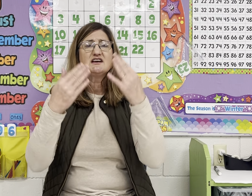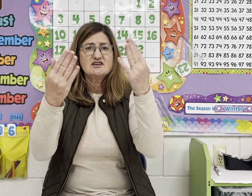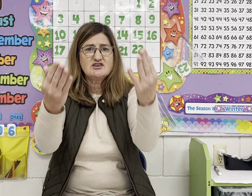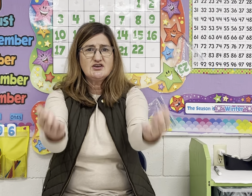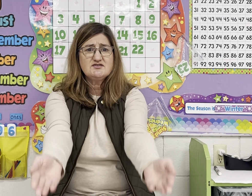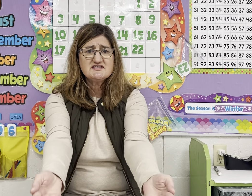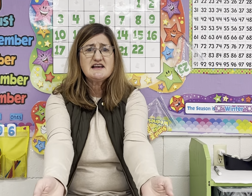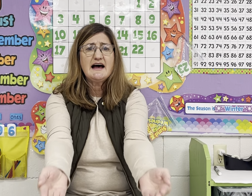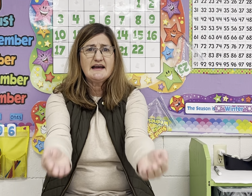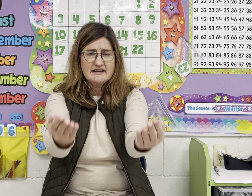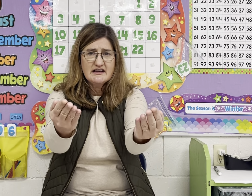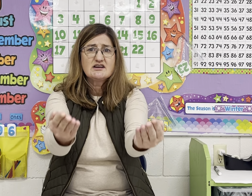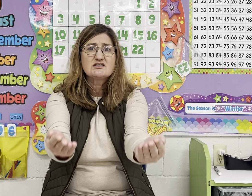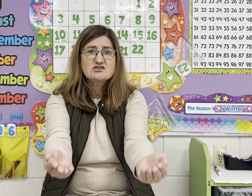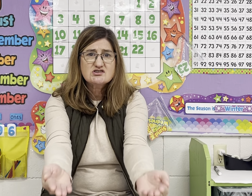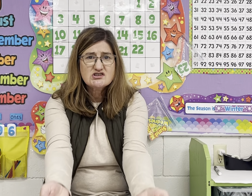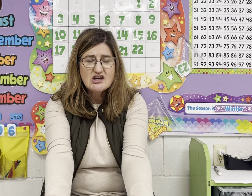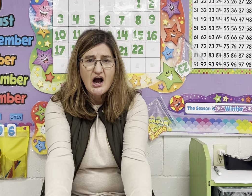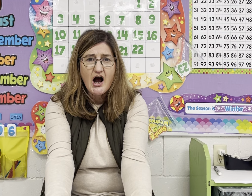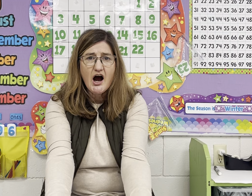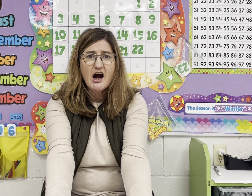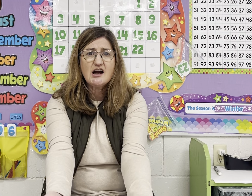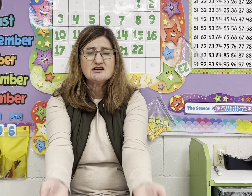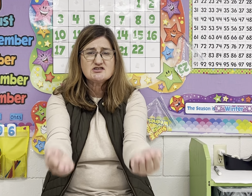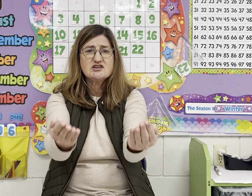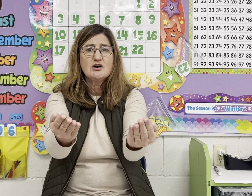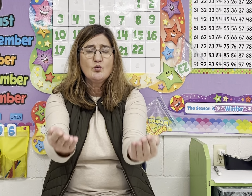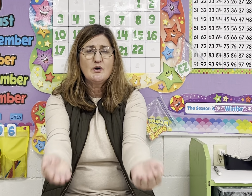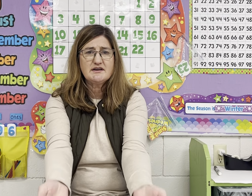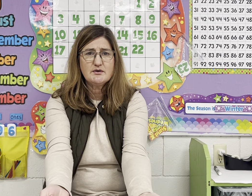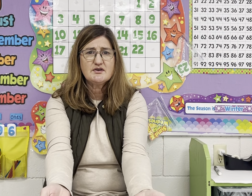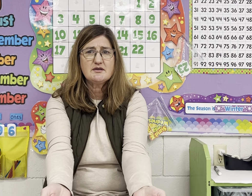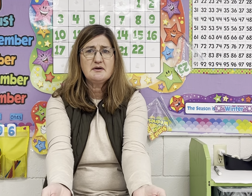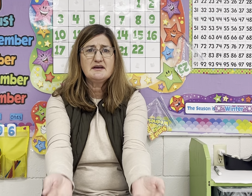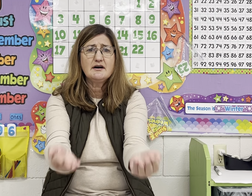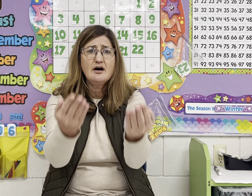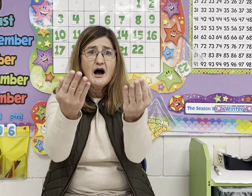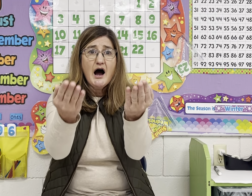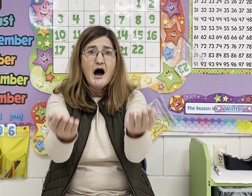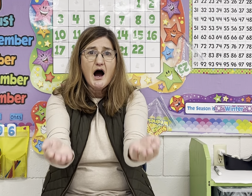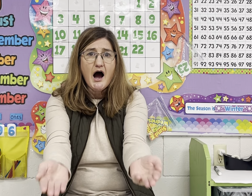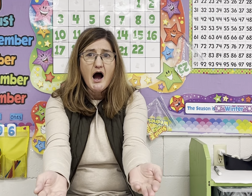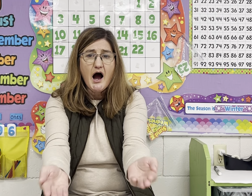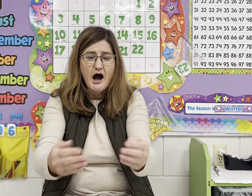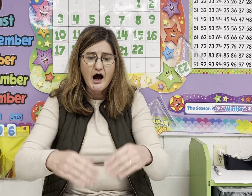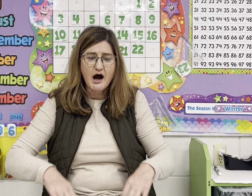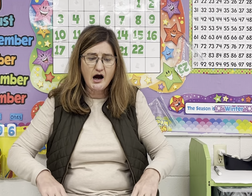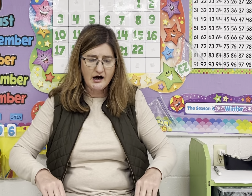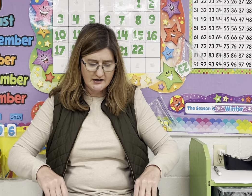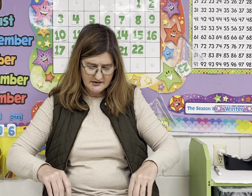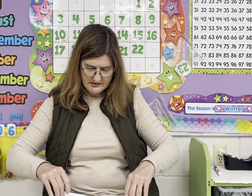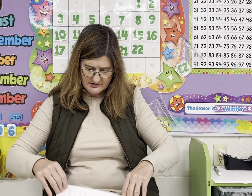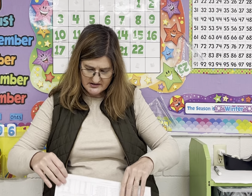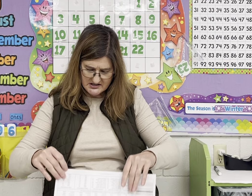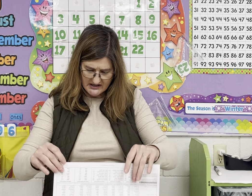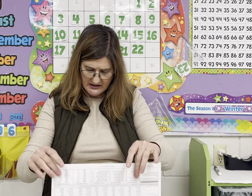Good job.